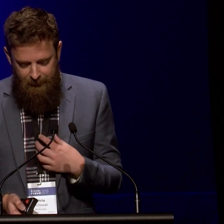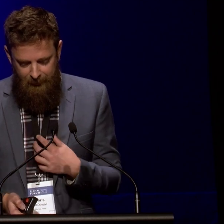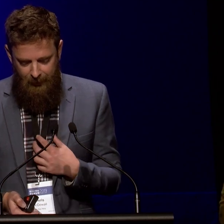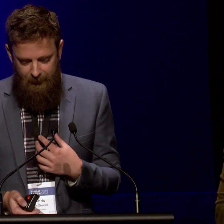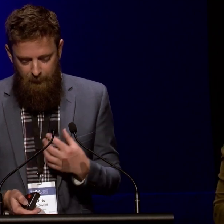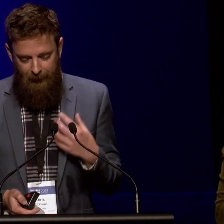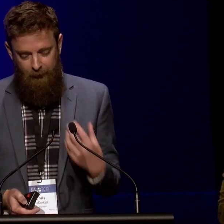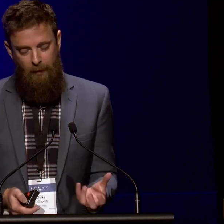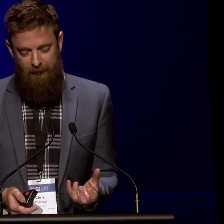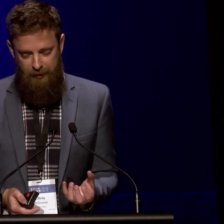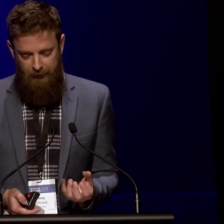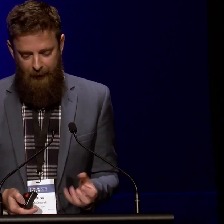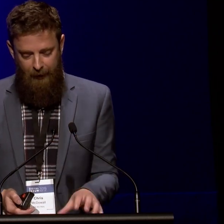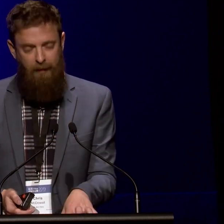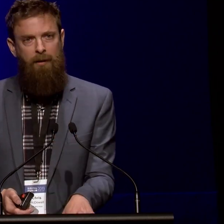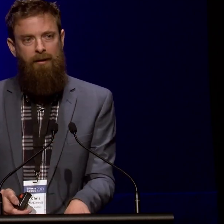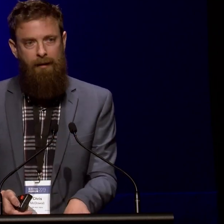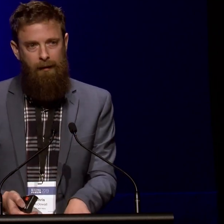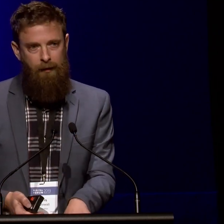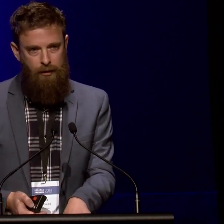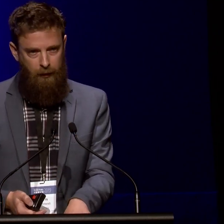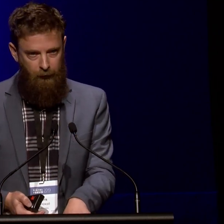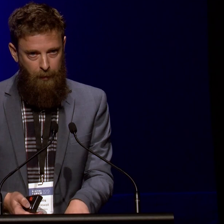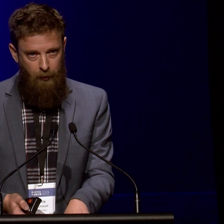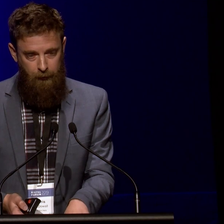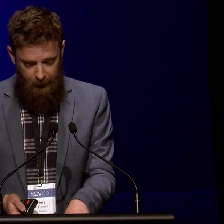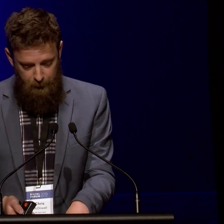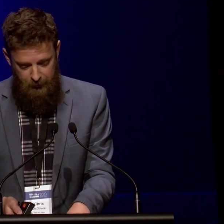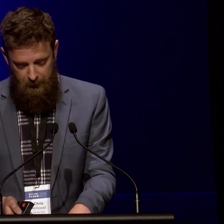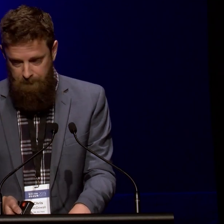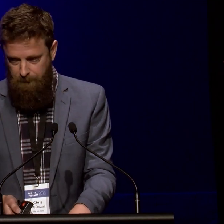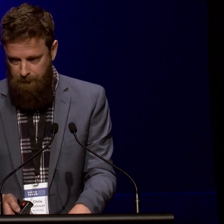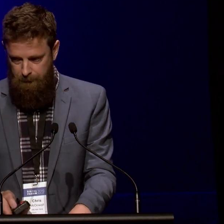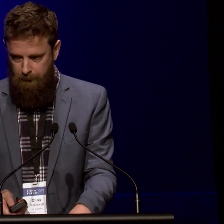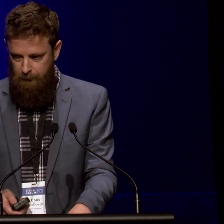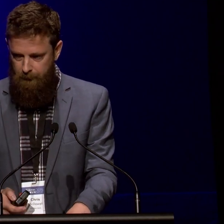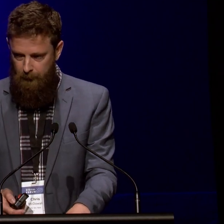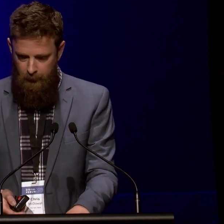Downs is discussing the painting's composition and in particular the geographer's pose and expression.